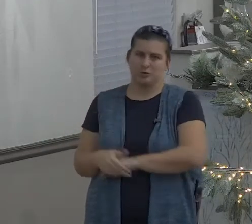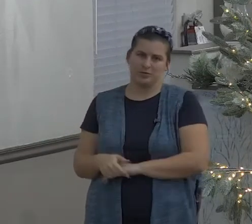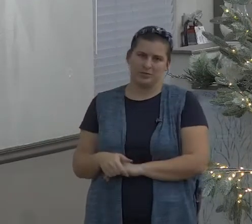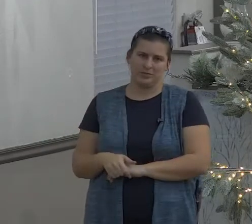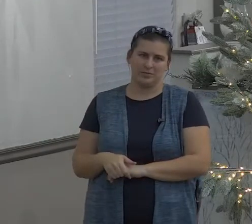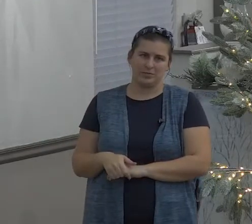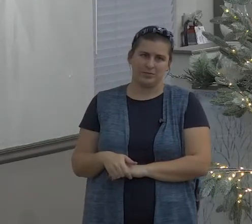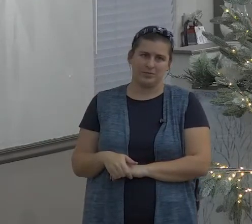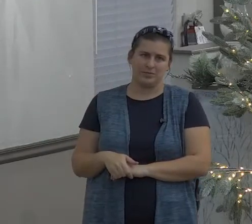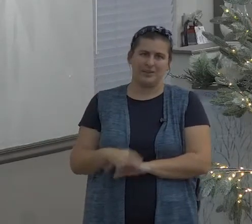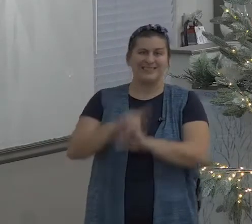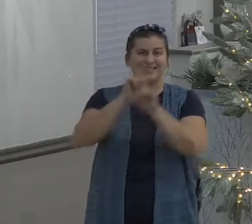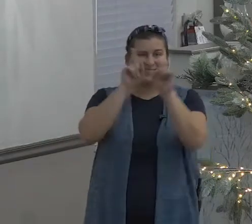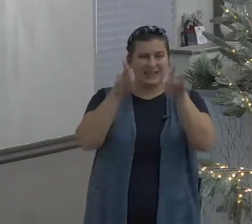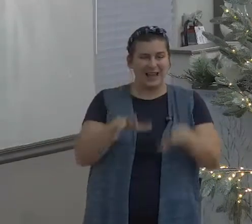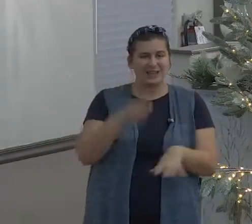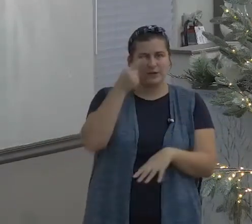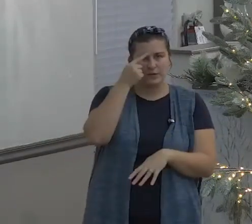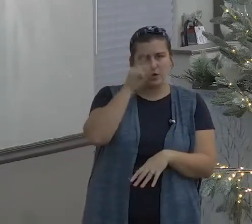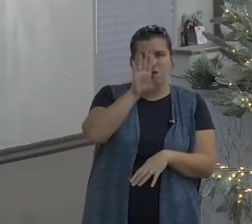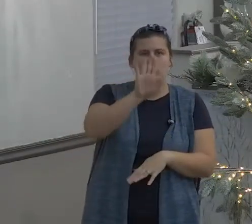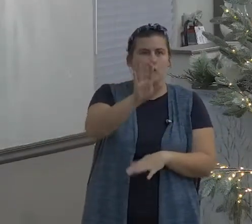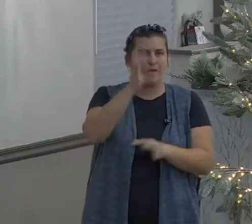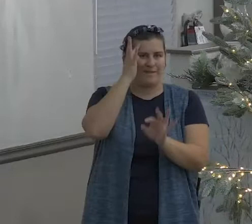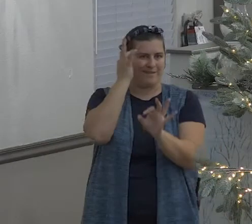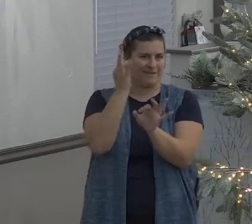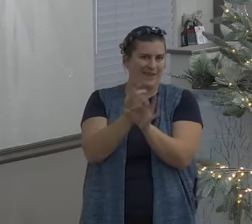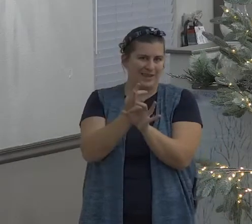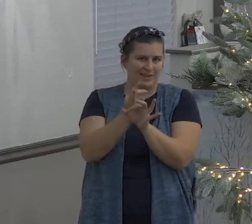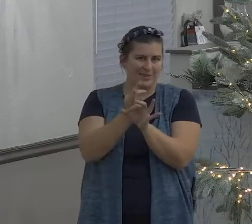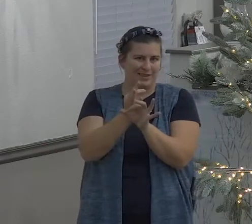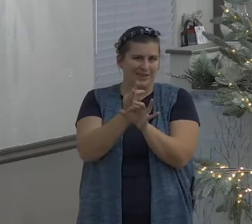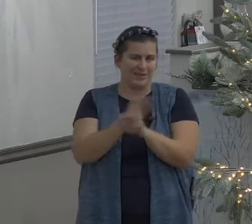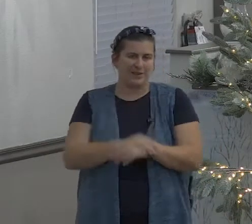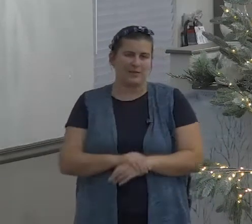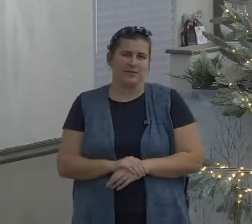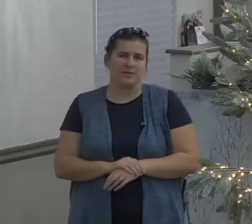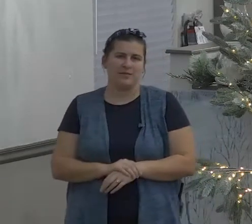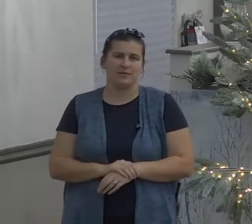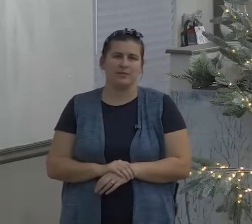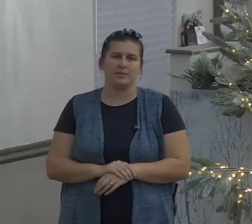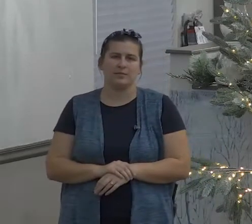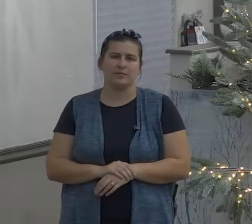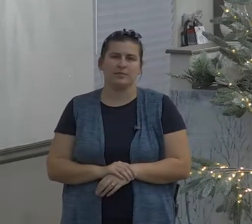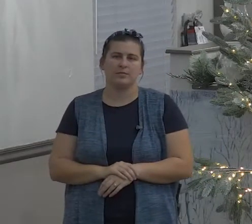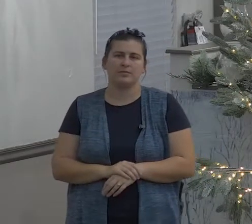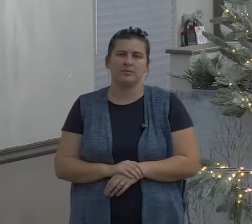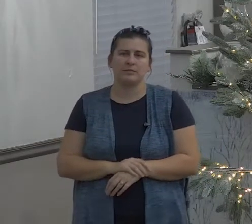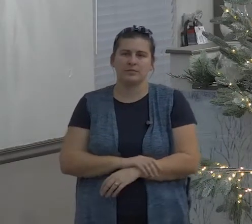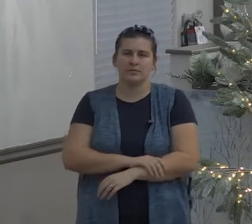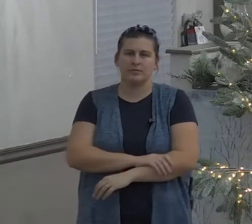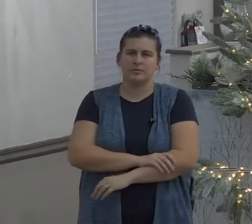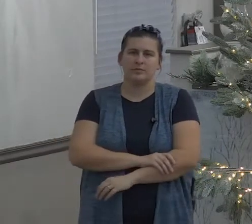and so God says bring all the tithes into the house of God into the storehouse mine house